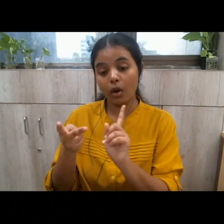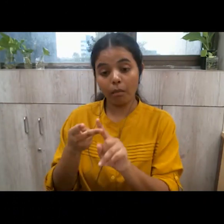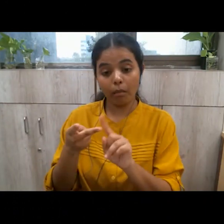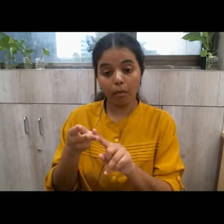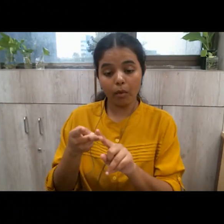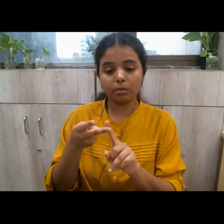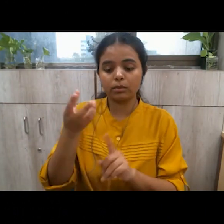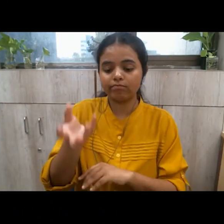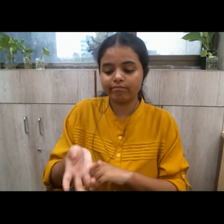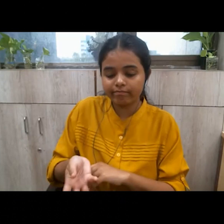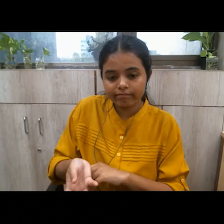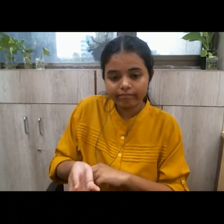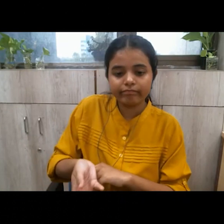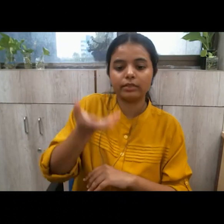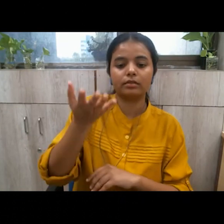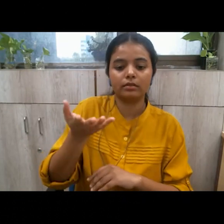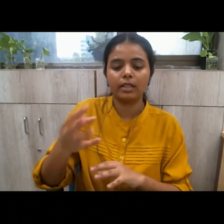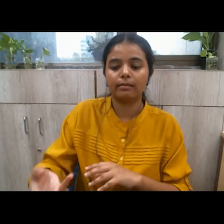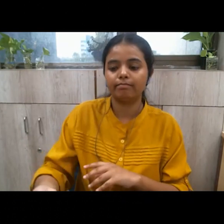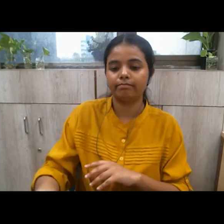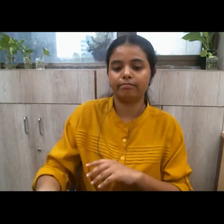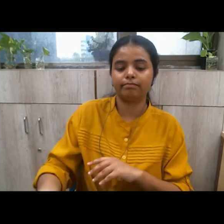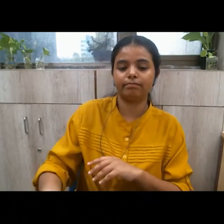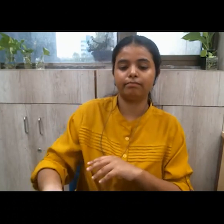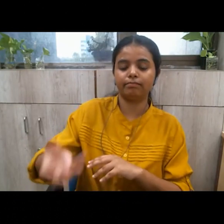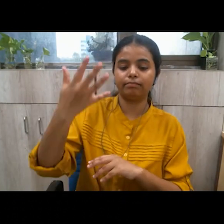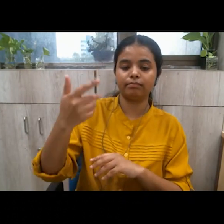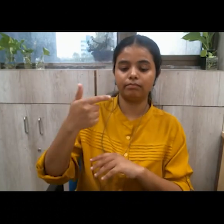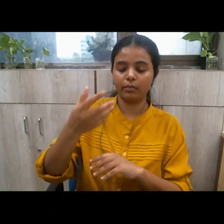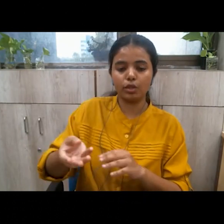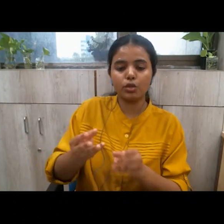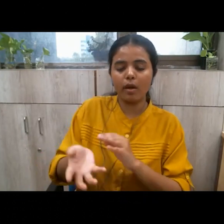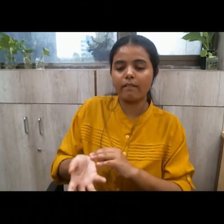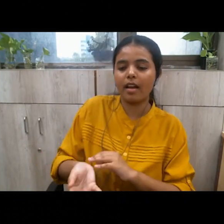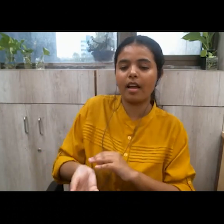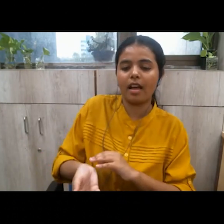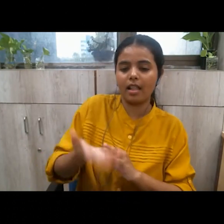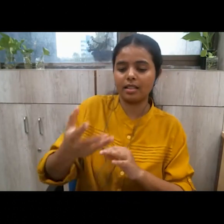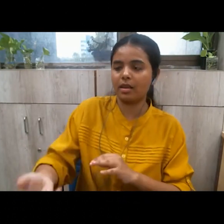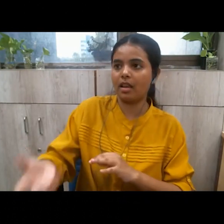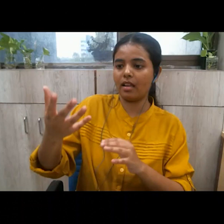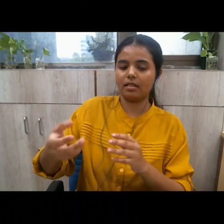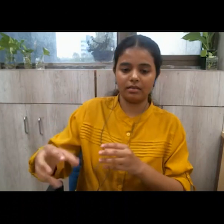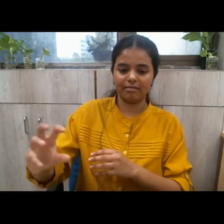or you can toss the ball gently so that he has the option of catching it